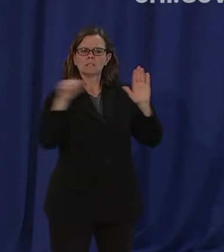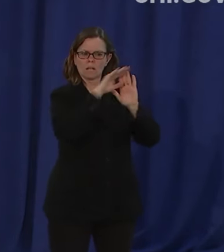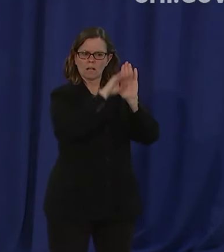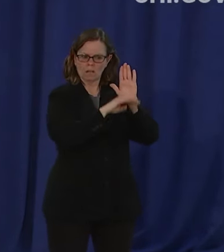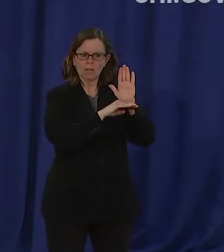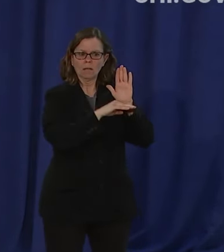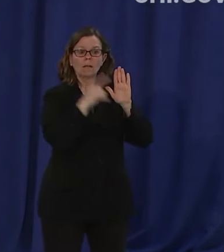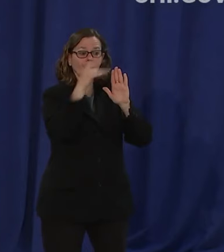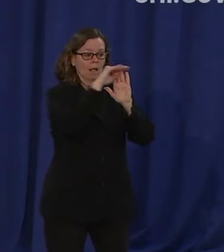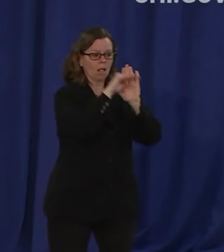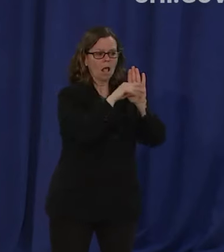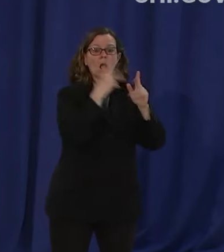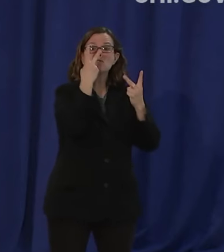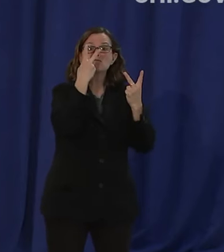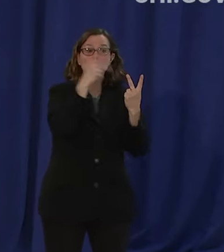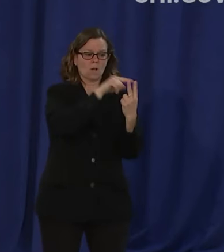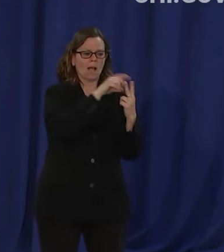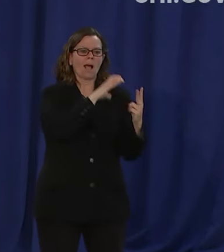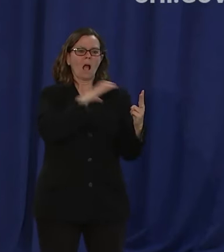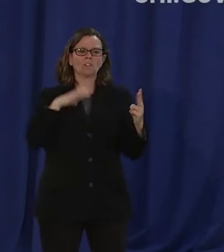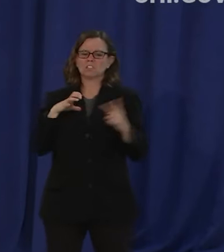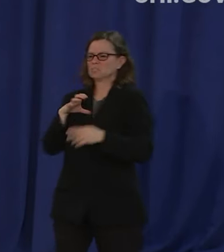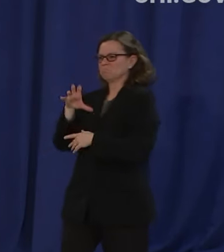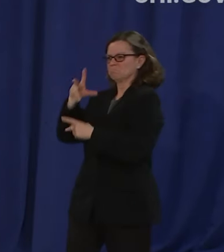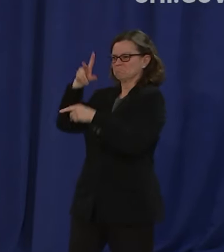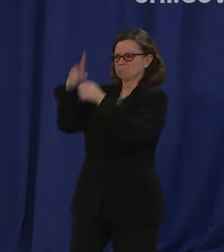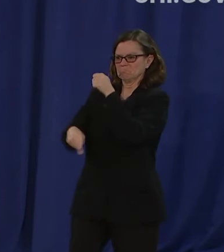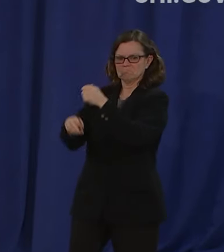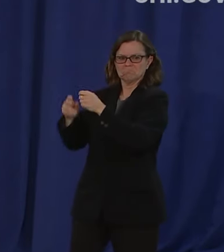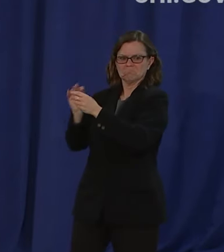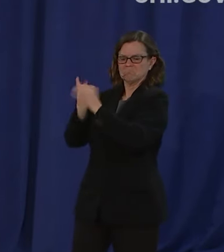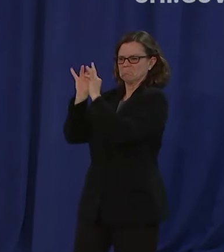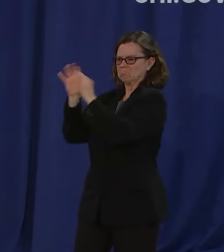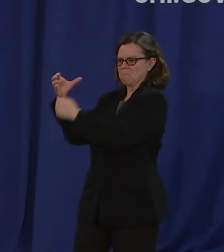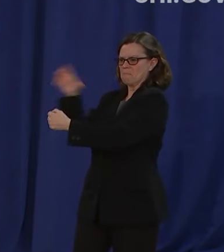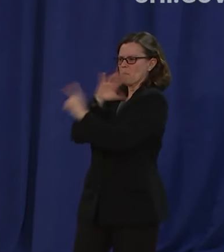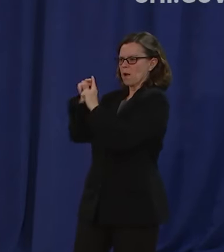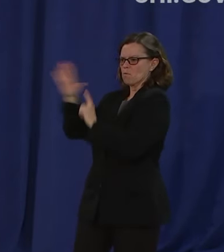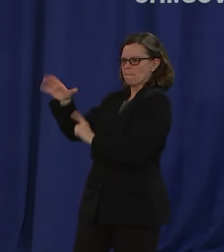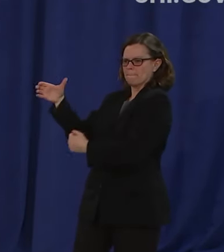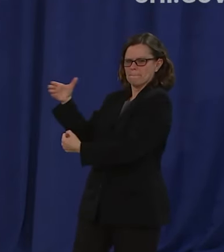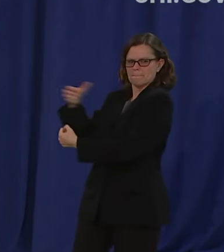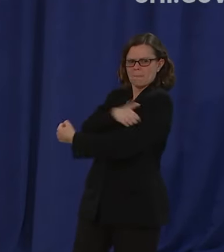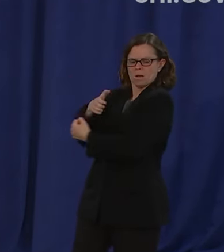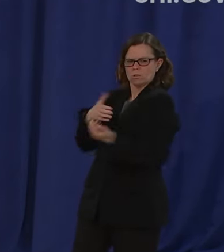that i didn't want to i wanted to get through the entire schedule but once a dmp motion